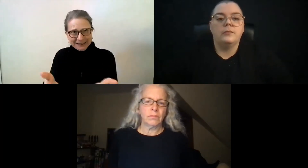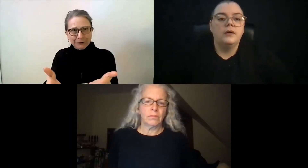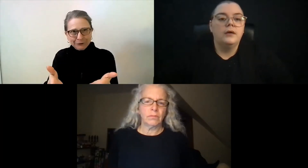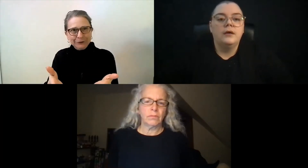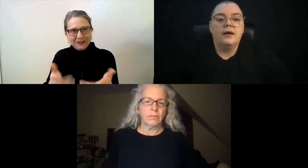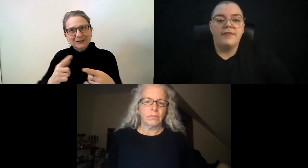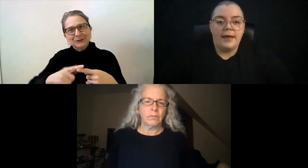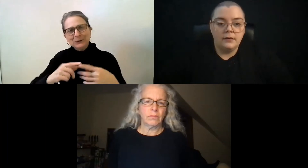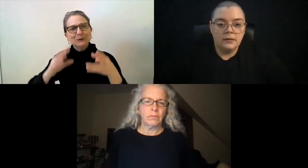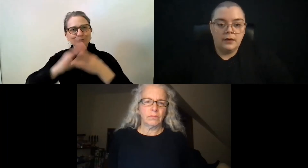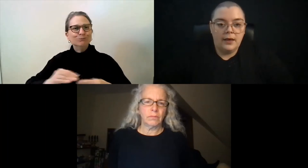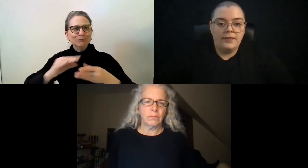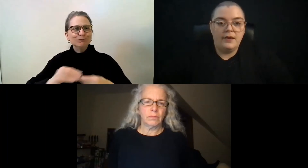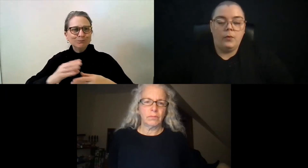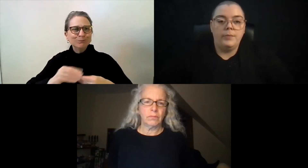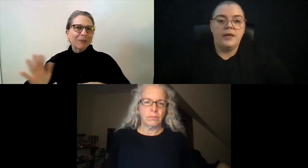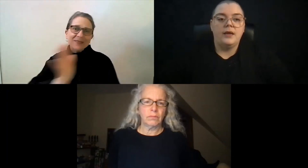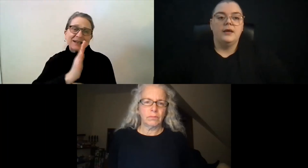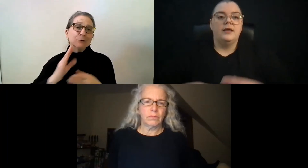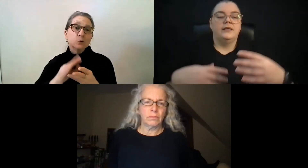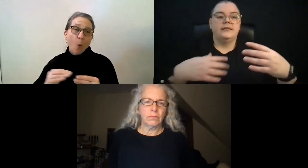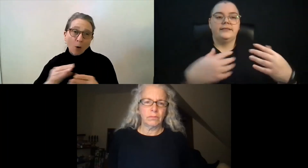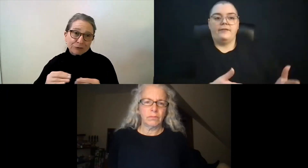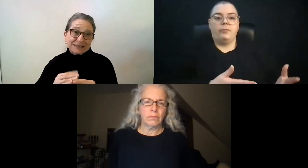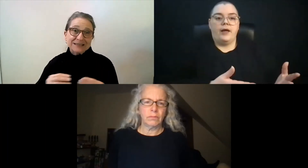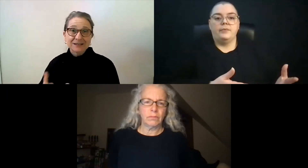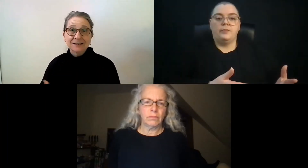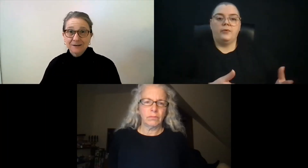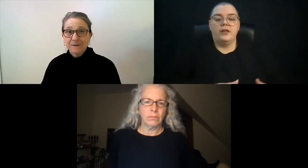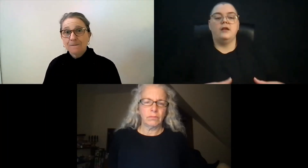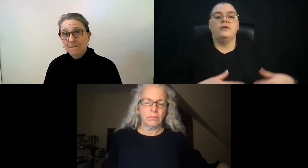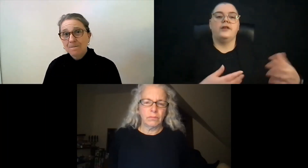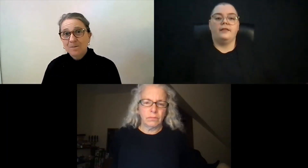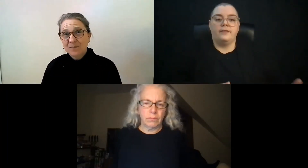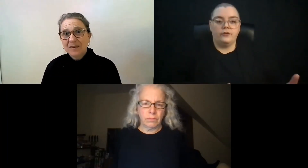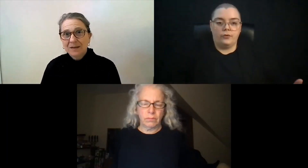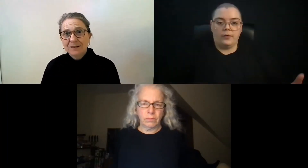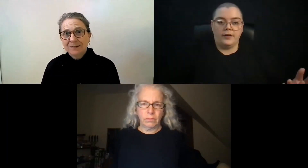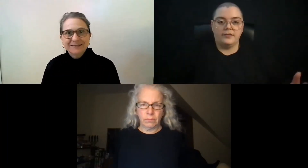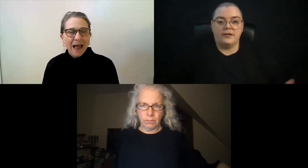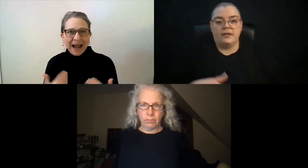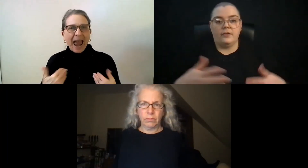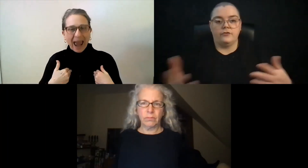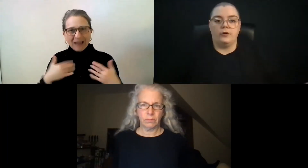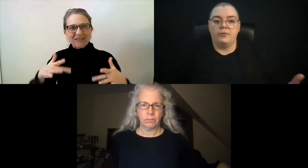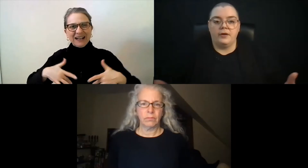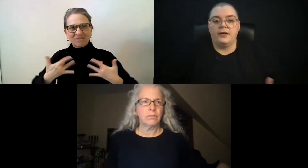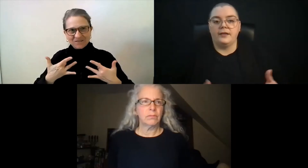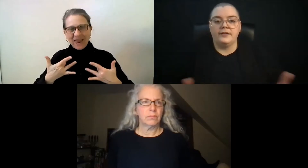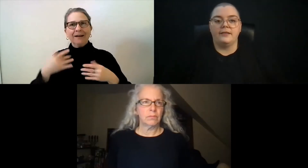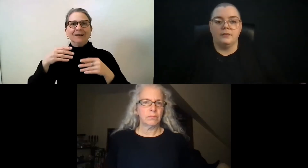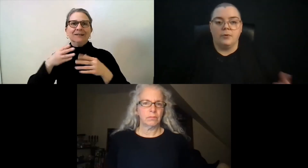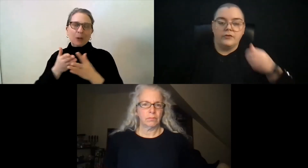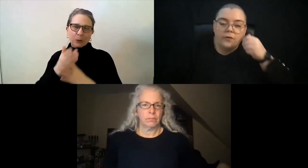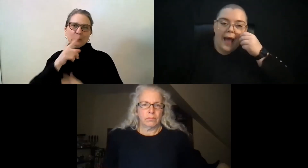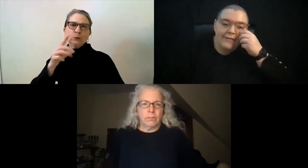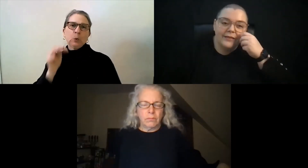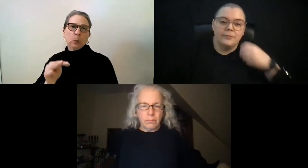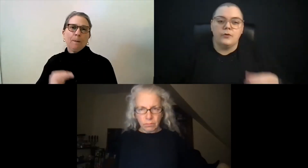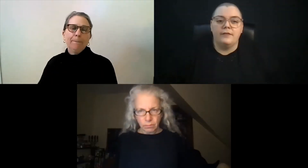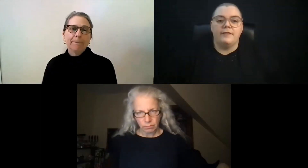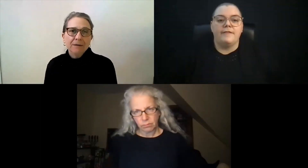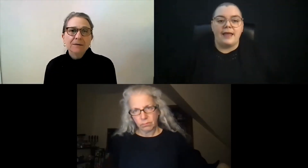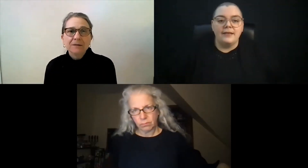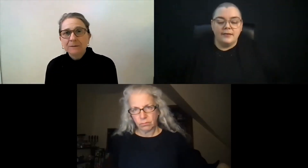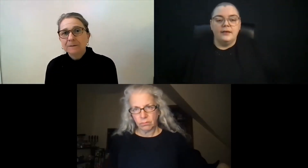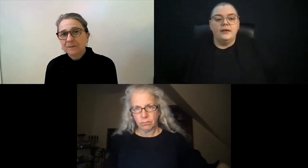Zoom event, and there will be Deaf-Blind people here telling their stories and it's all interpreted and accessible. So having